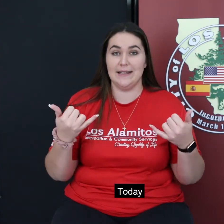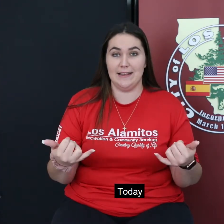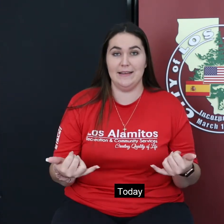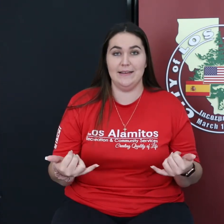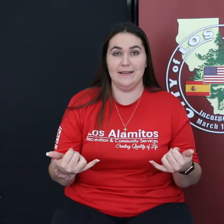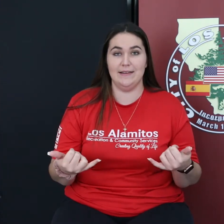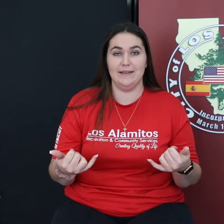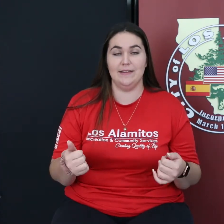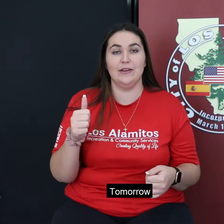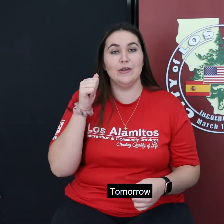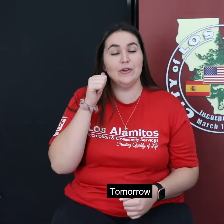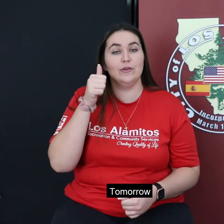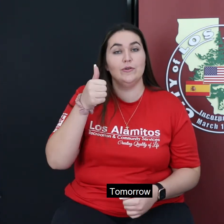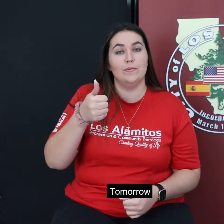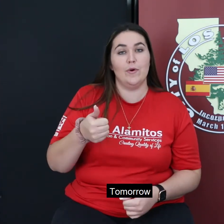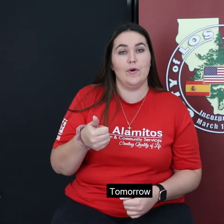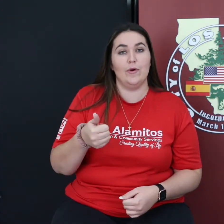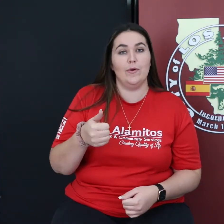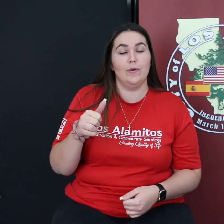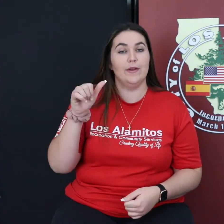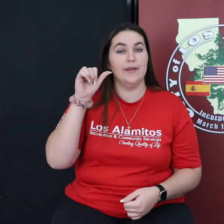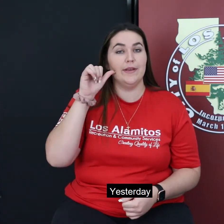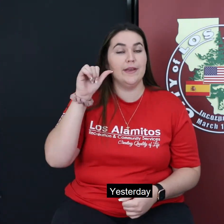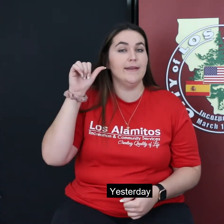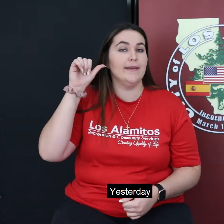tomorrow, yesterday.